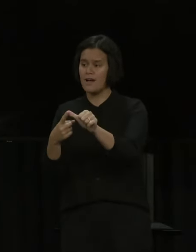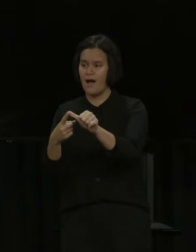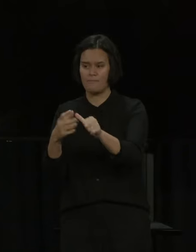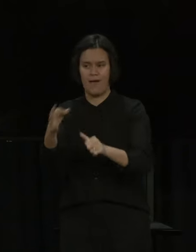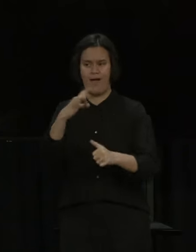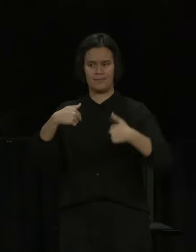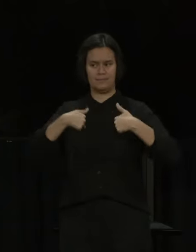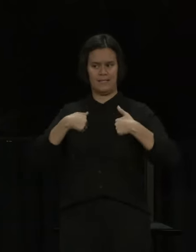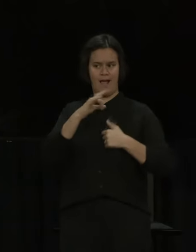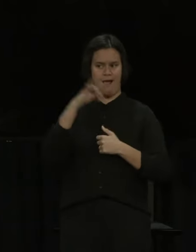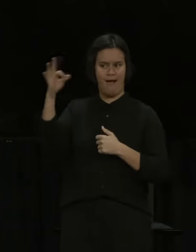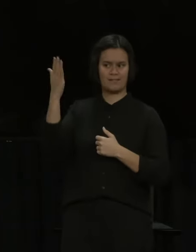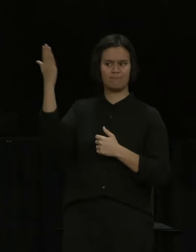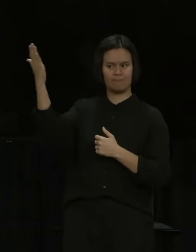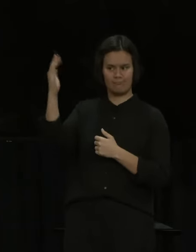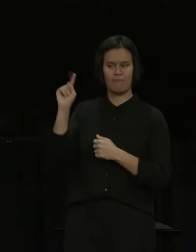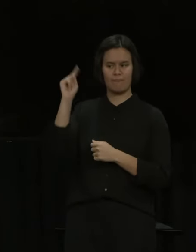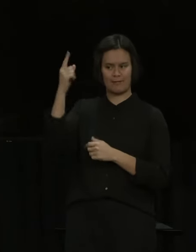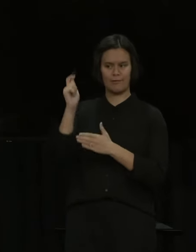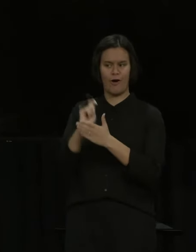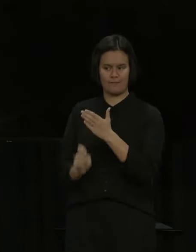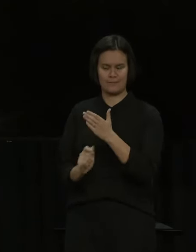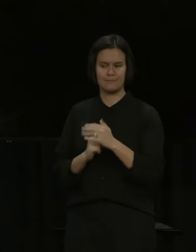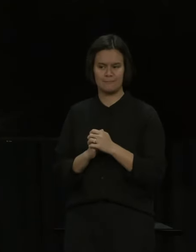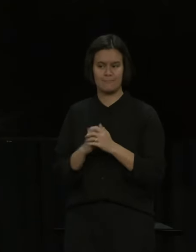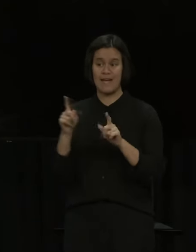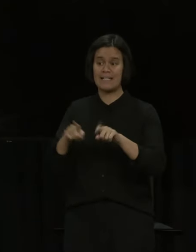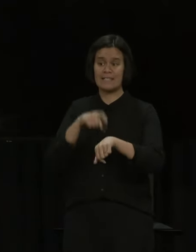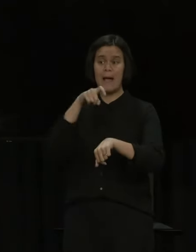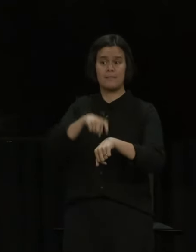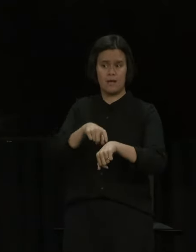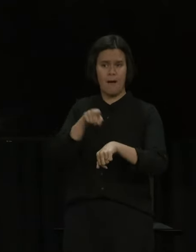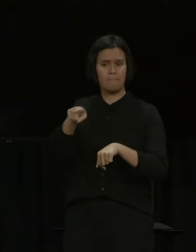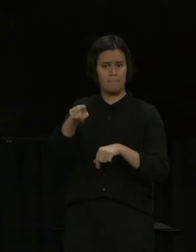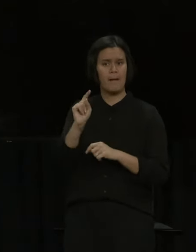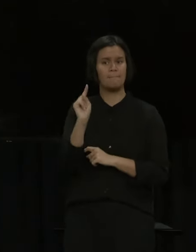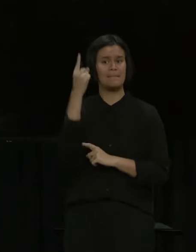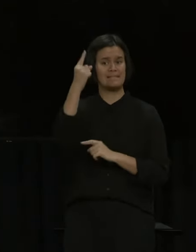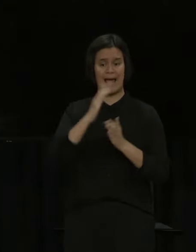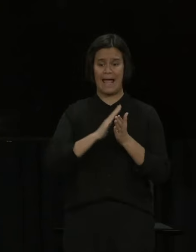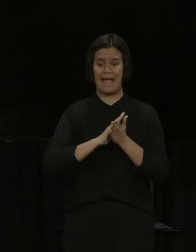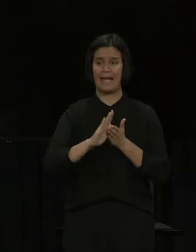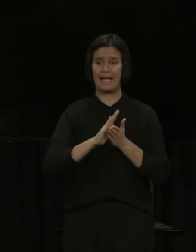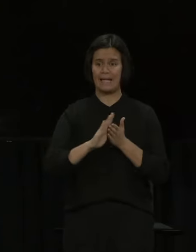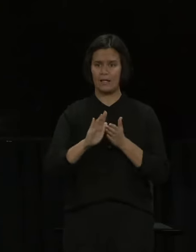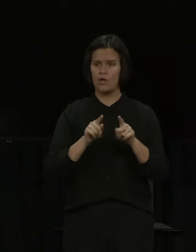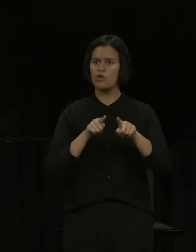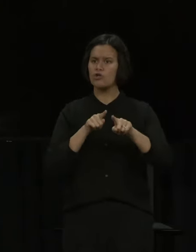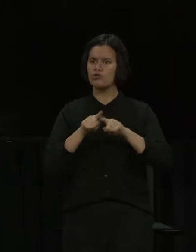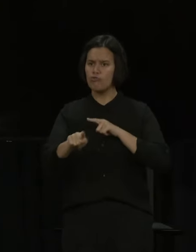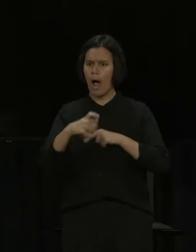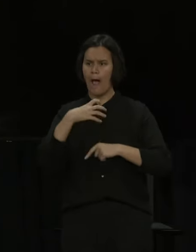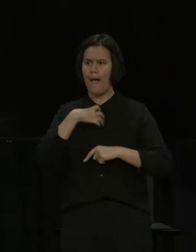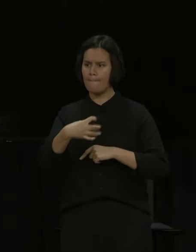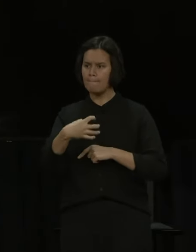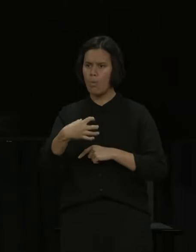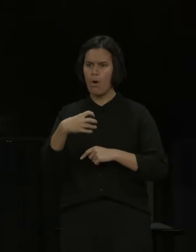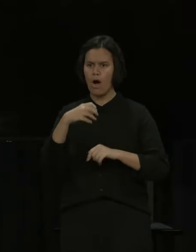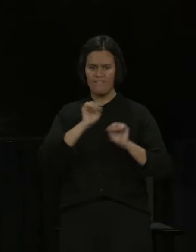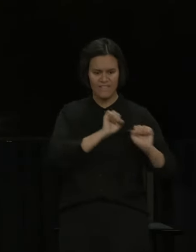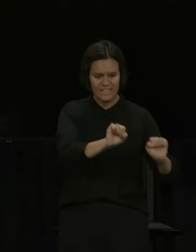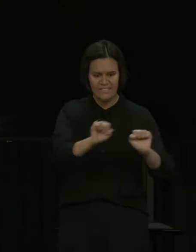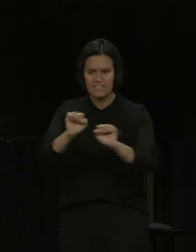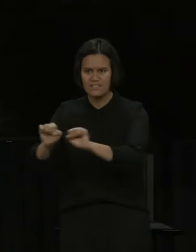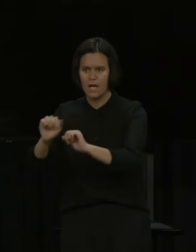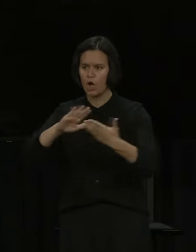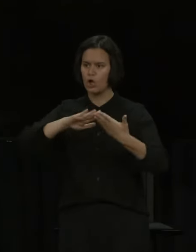speak to each other frequently and I know that he's trying to make himself as accessible to Maori communities as possible and he's also I